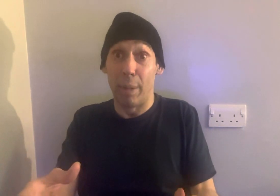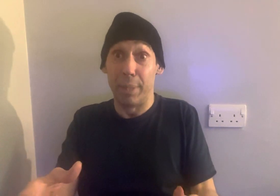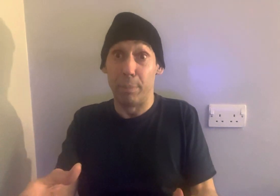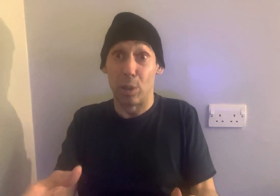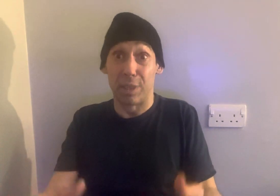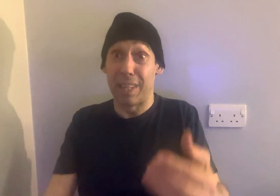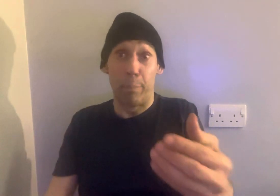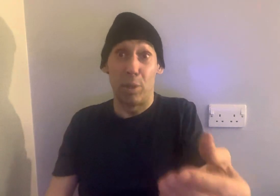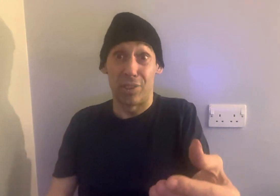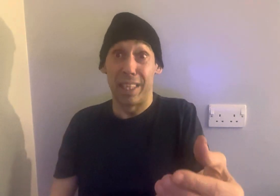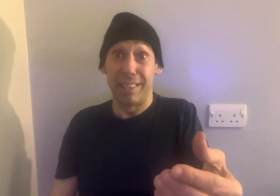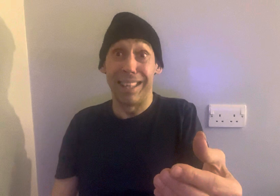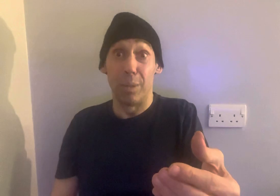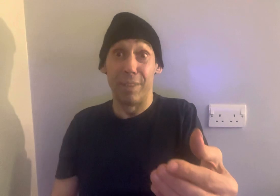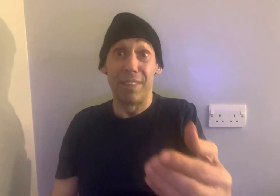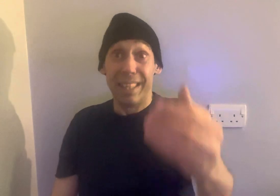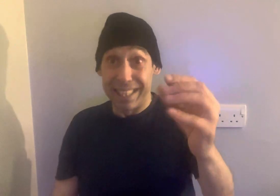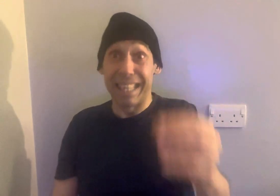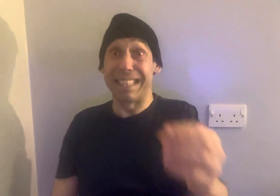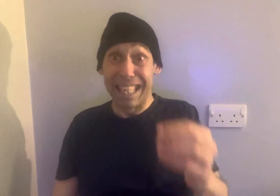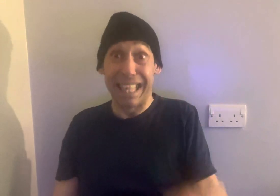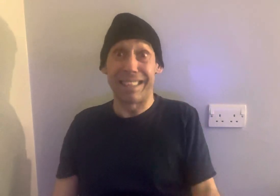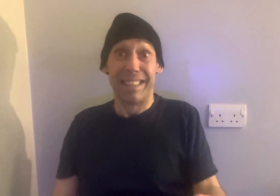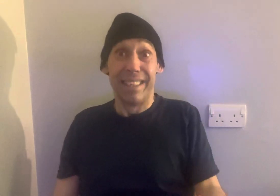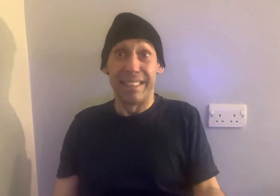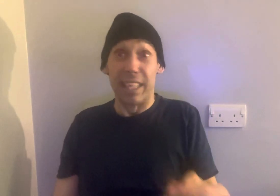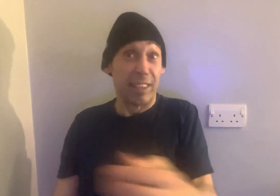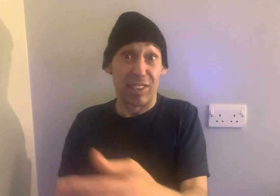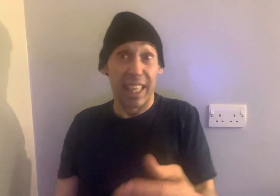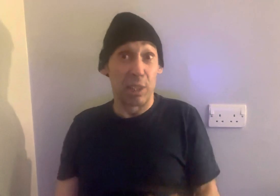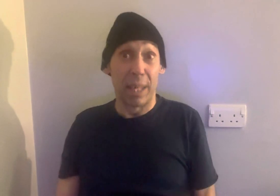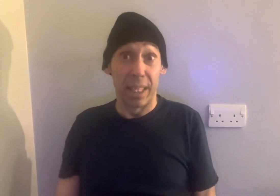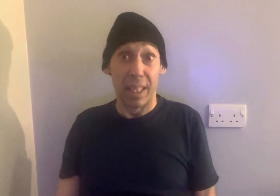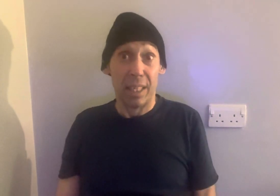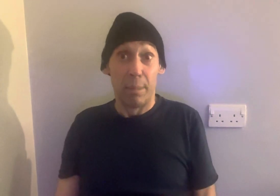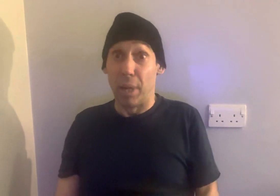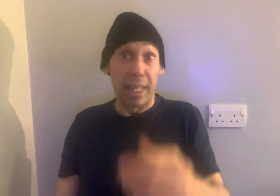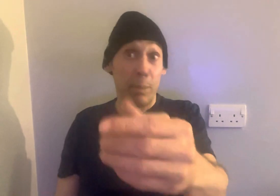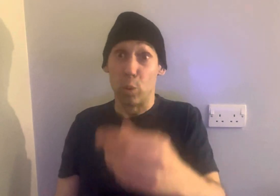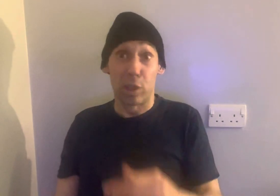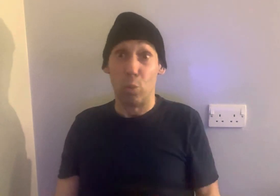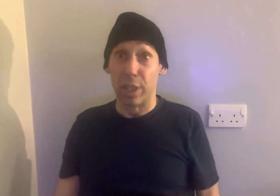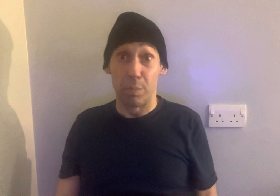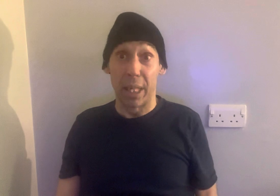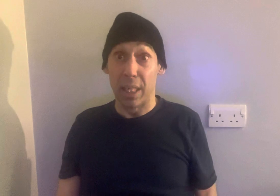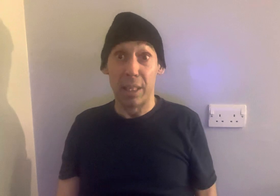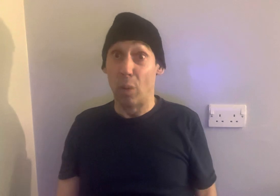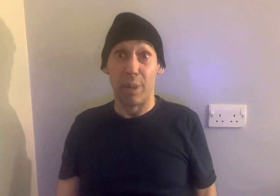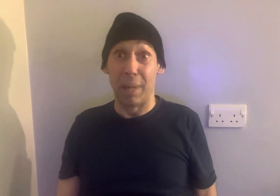I mean. Because if that person that he's dealing with gets nicked, then he doesn't get his money. But he will still want his money. Don't worry about